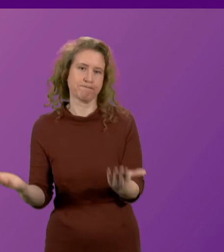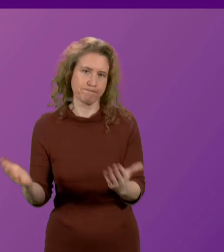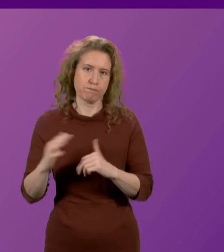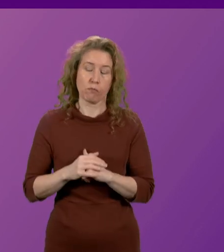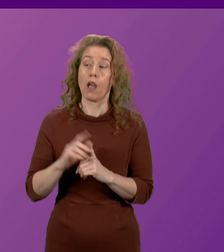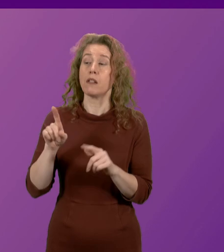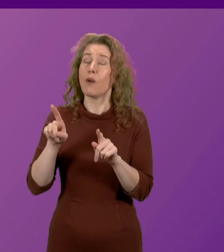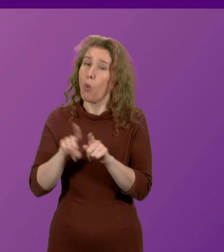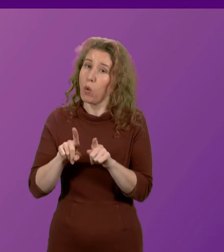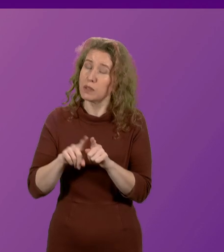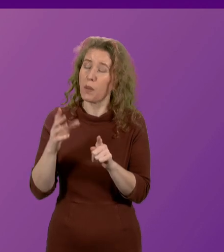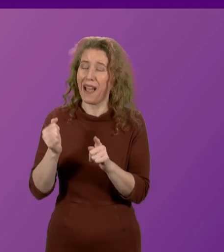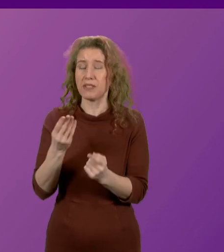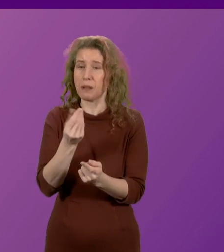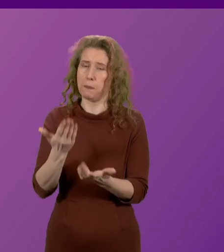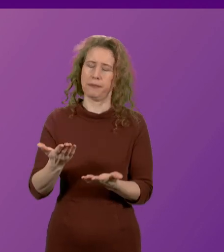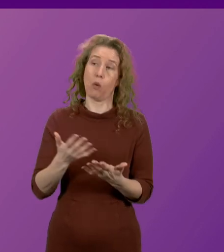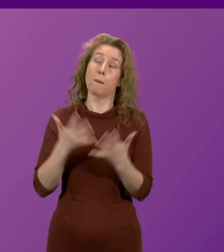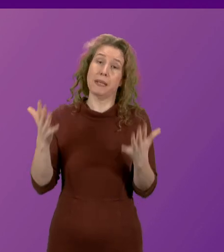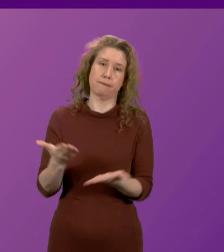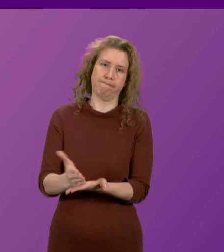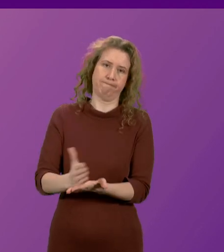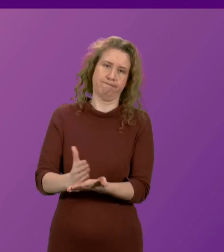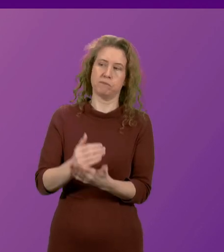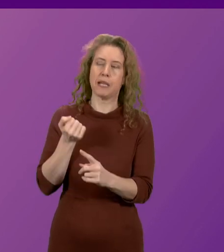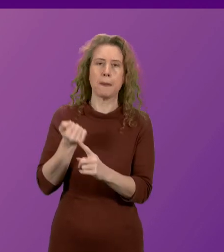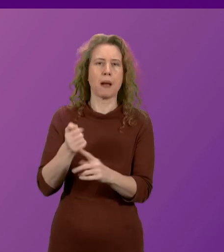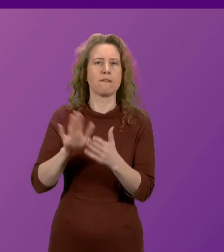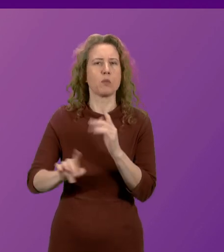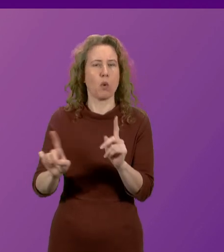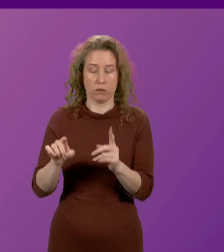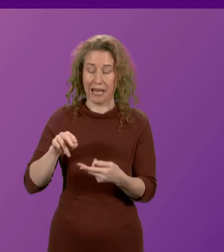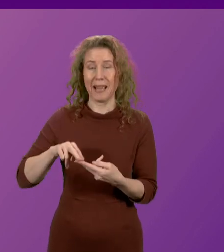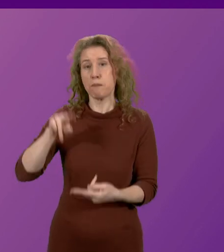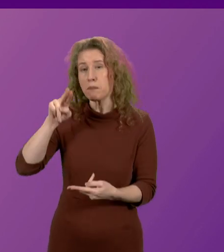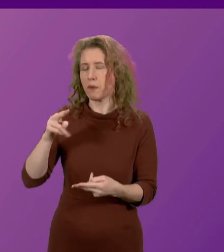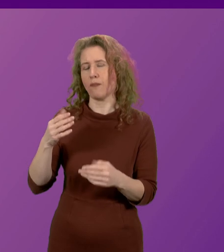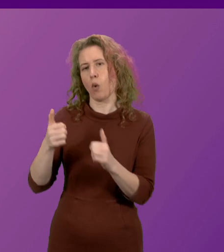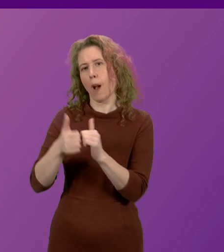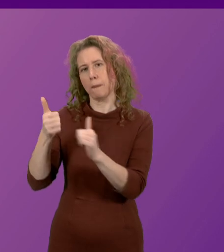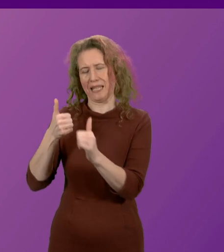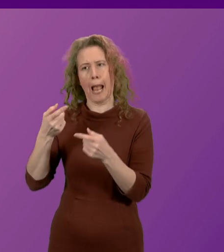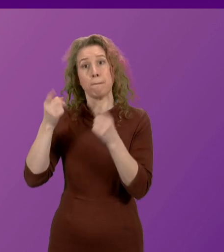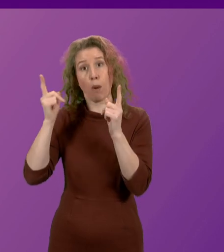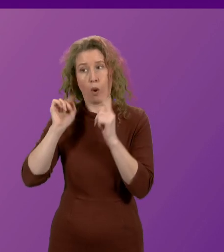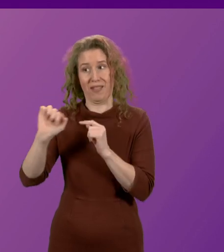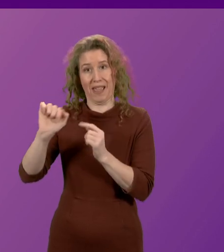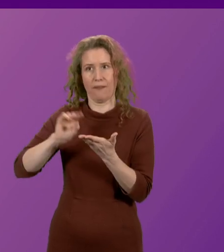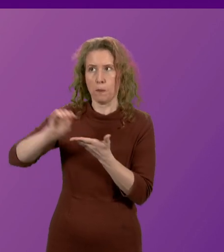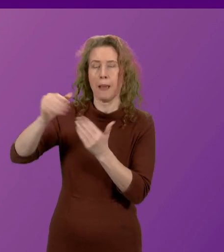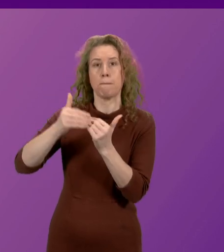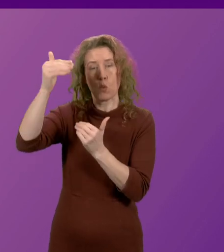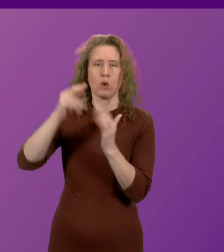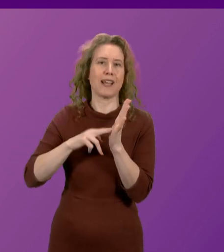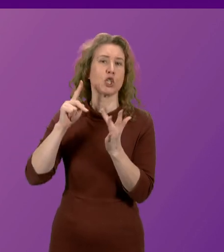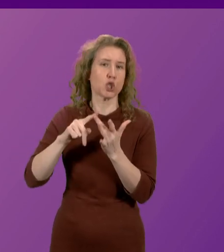remains significant uncertainty about the impact of the increase in employers' national insurance contributions on public spending